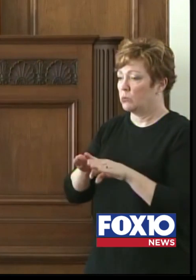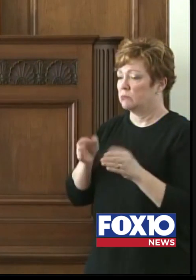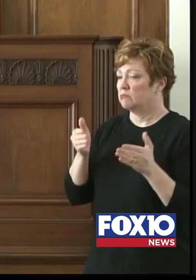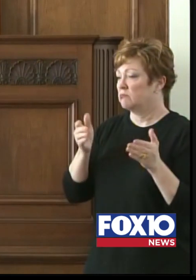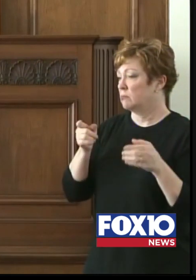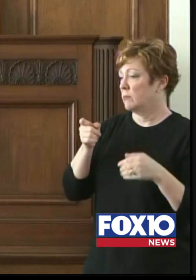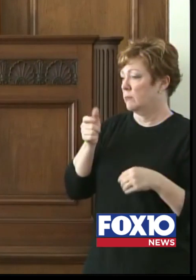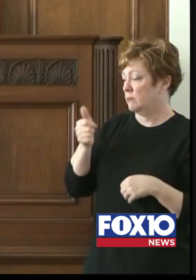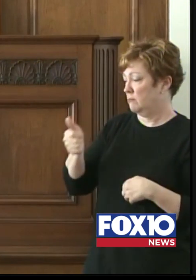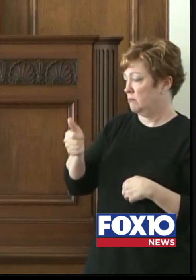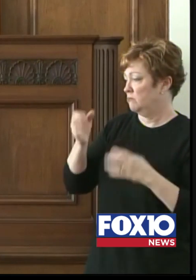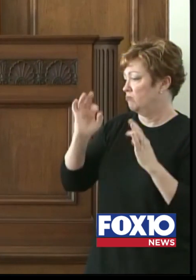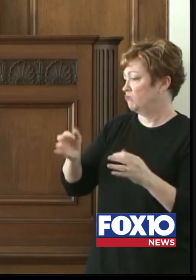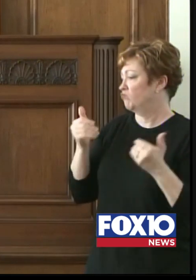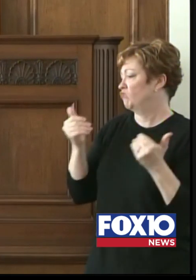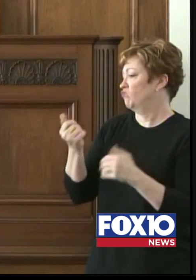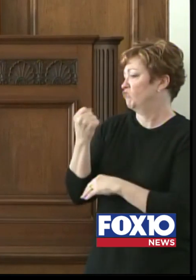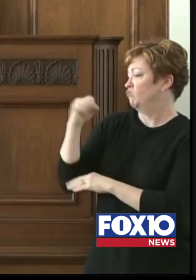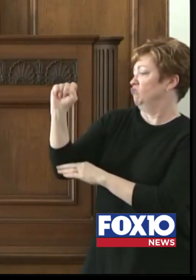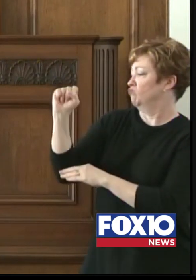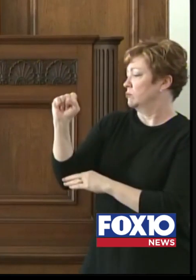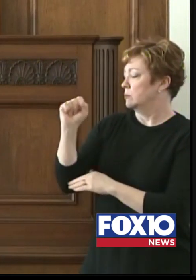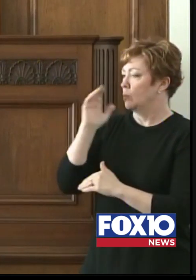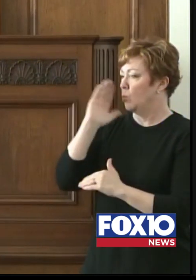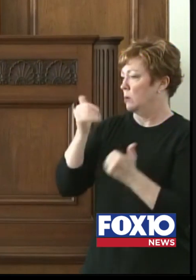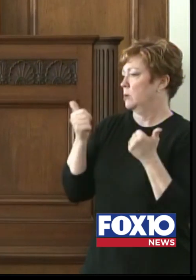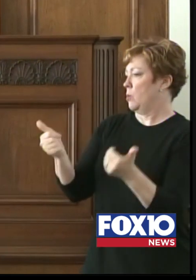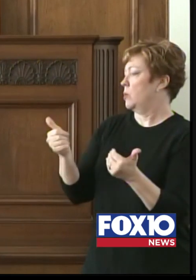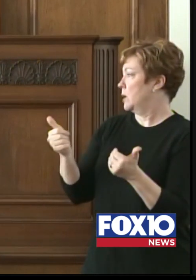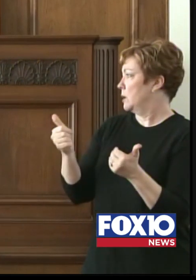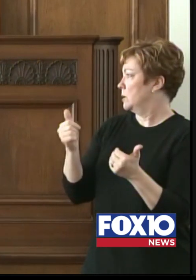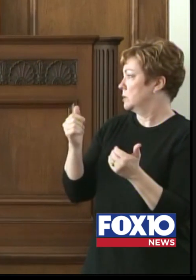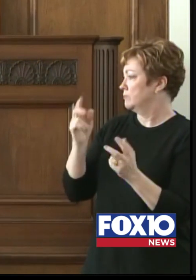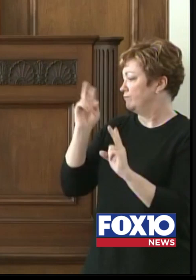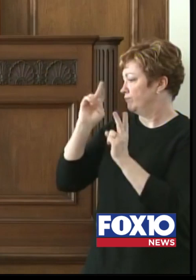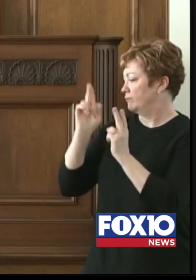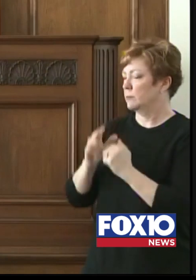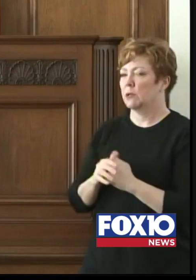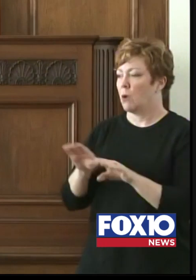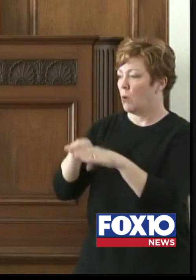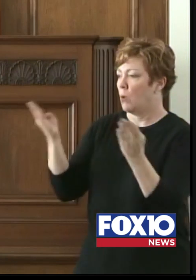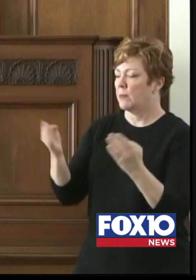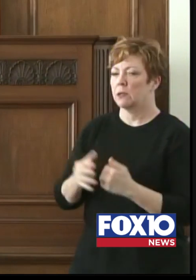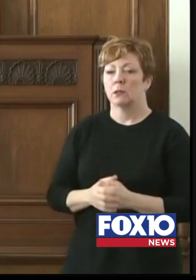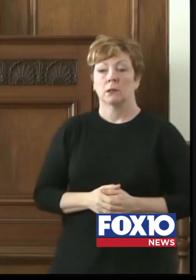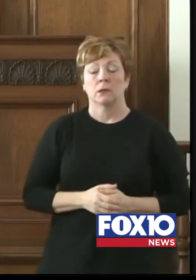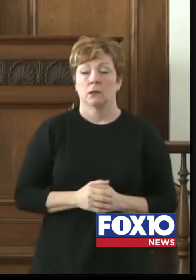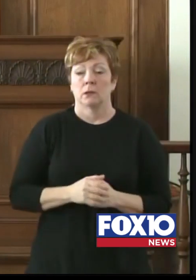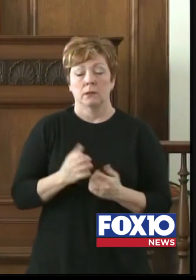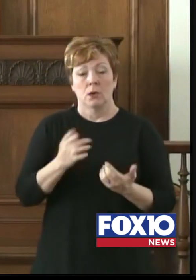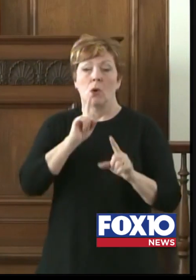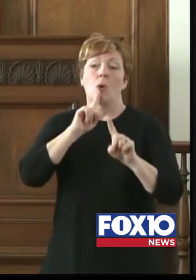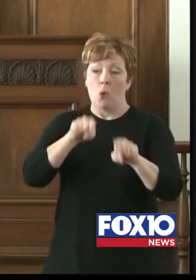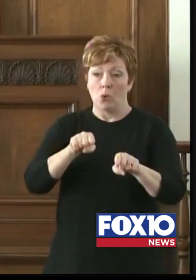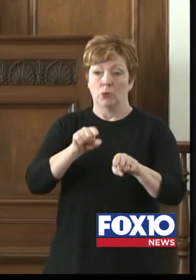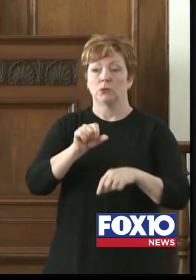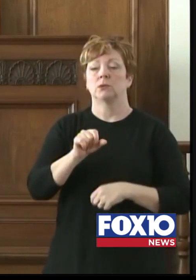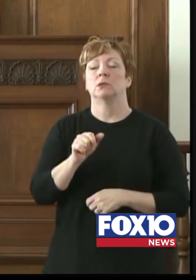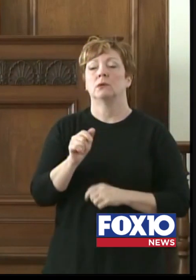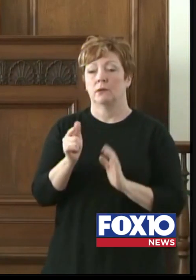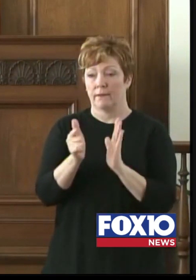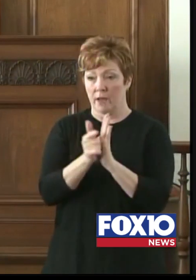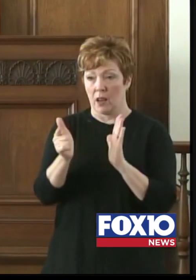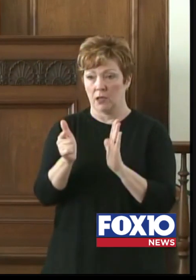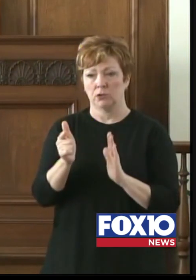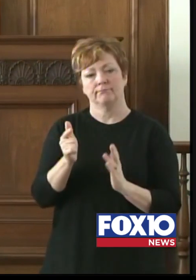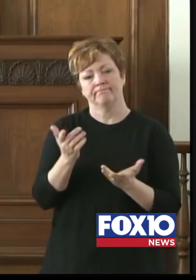response going to be to those that decide to defy this order? Well, these are these are all of their violations. They are